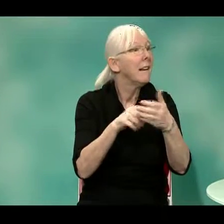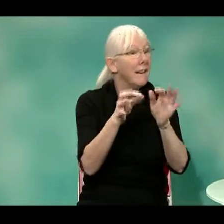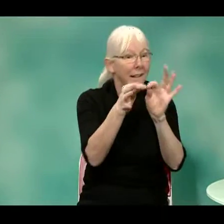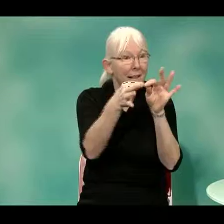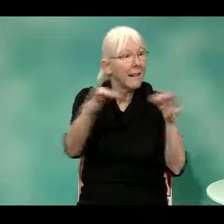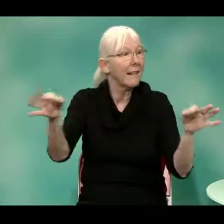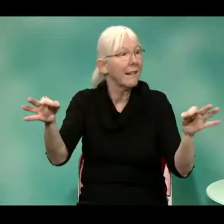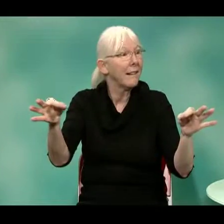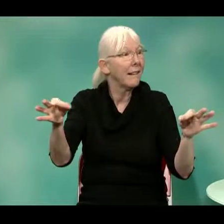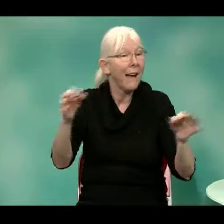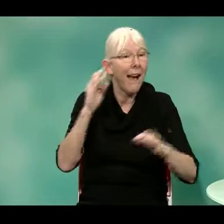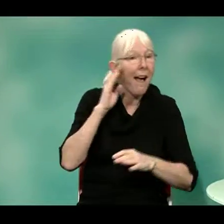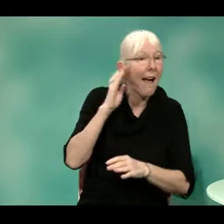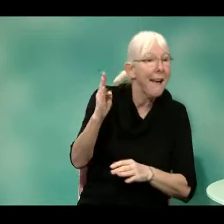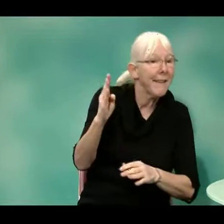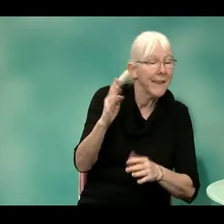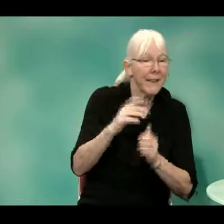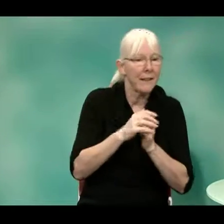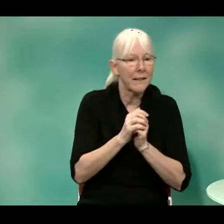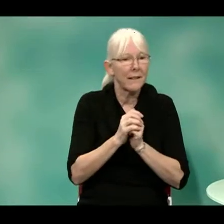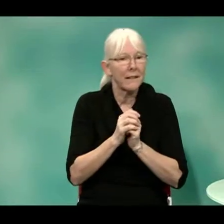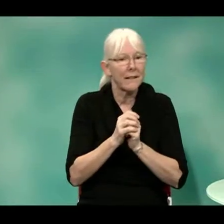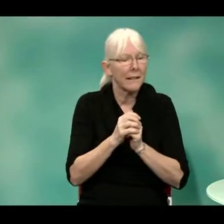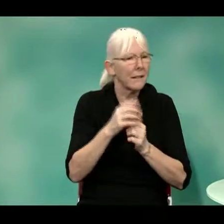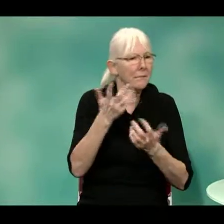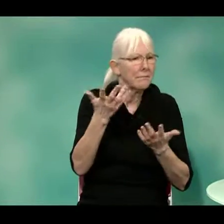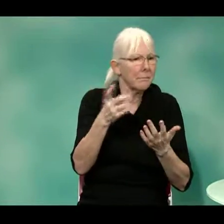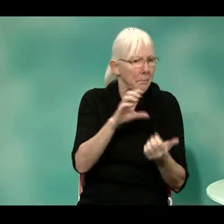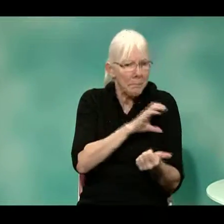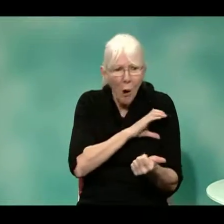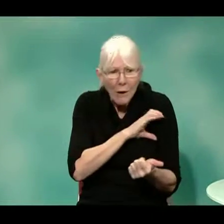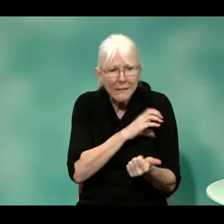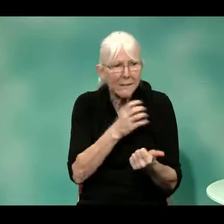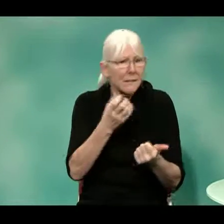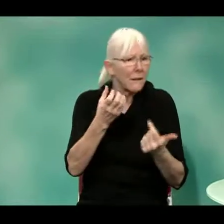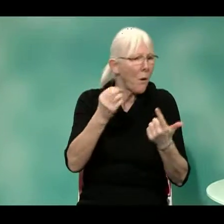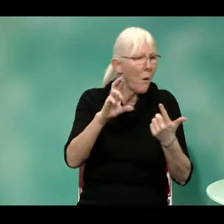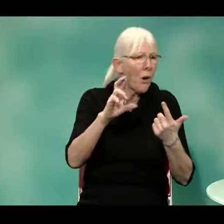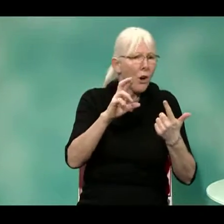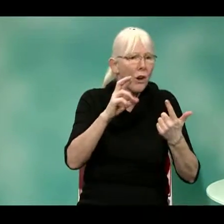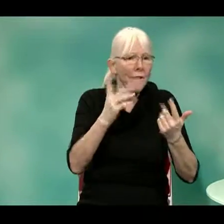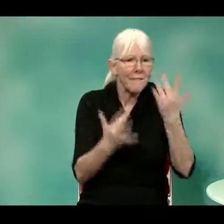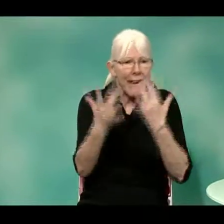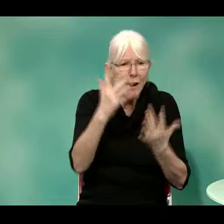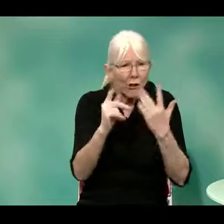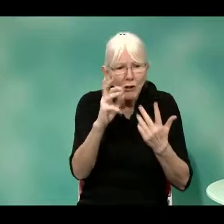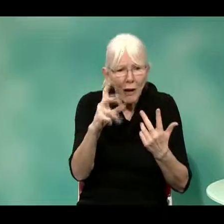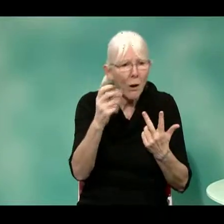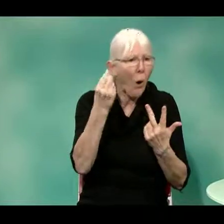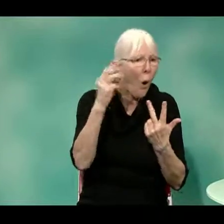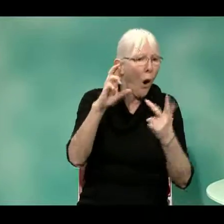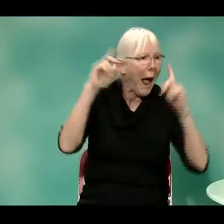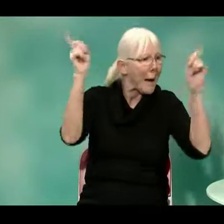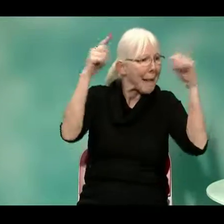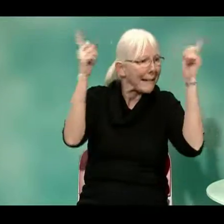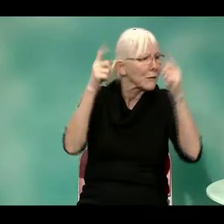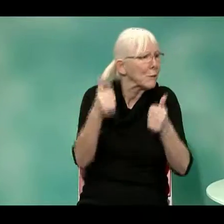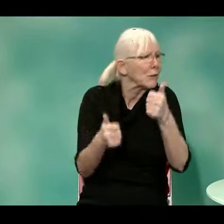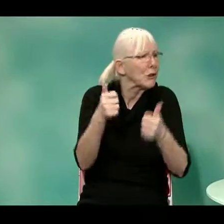And, you know, sure enough, I got a response back saying, you know, do you need police, fire or ambulance?